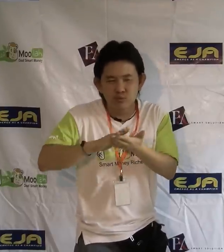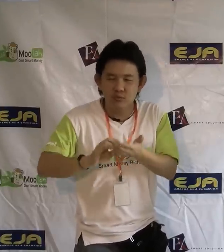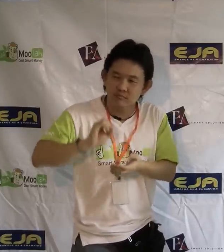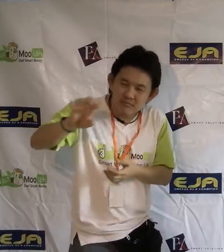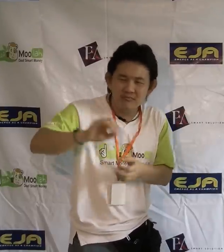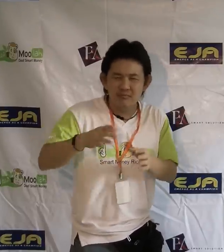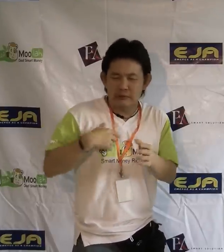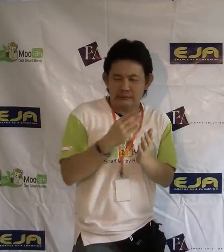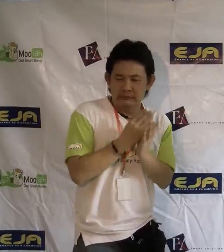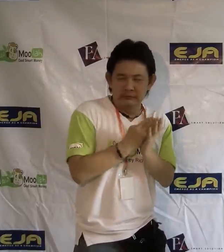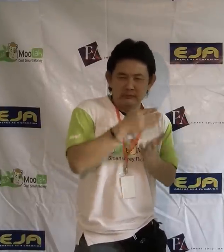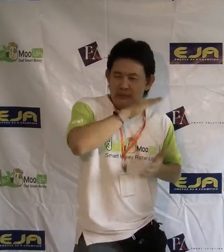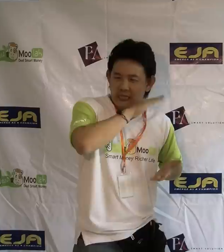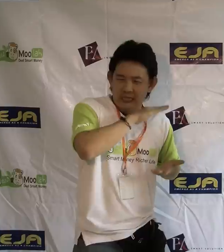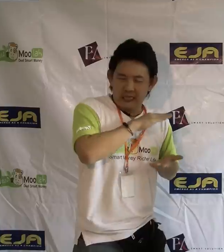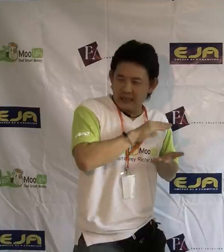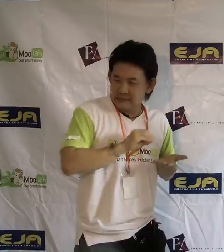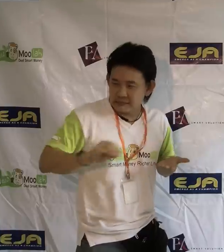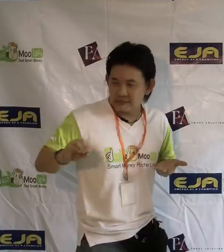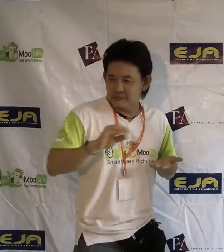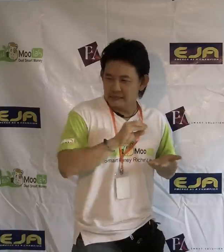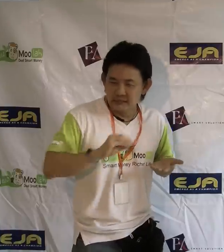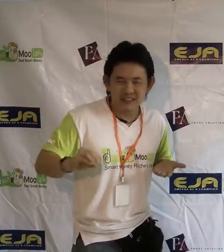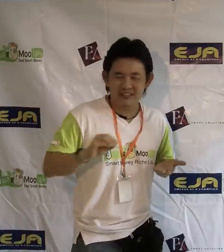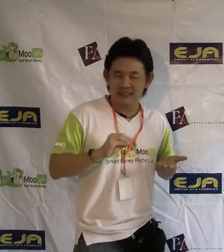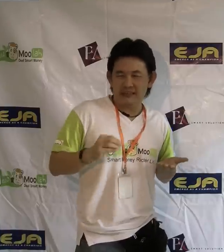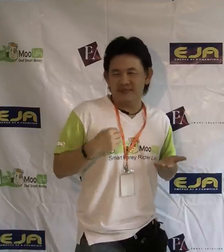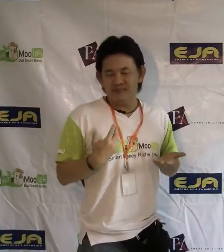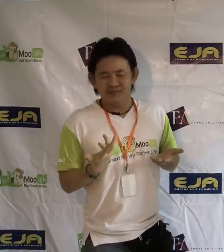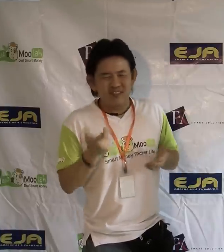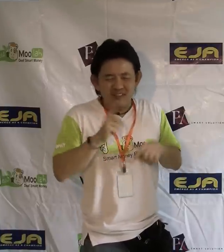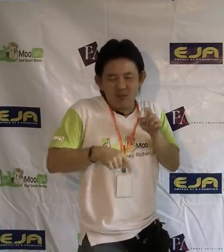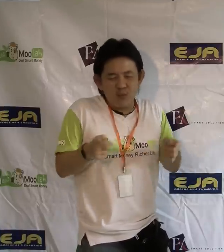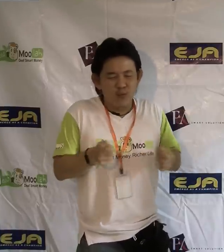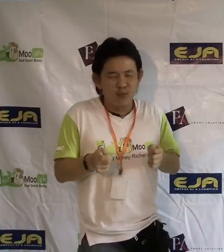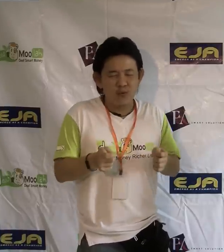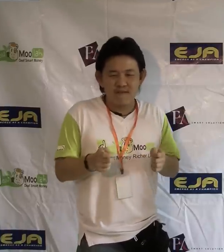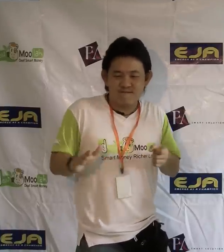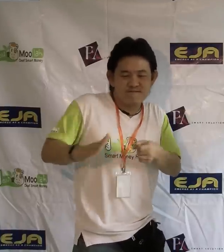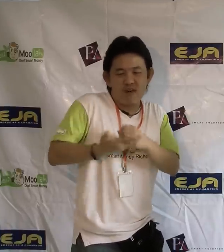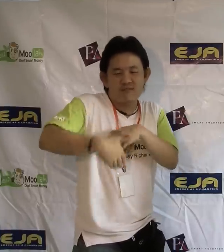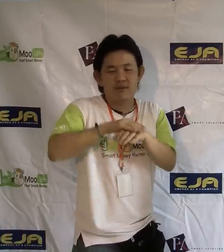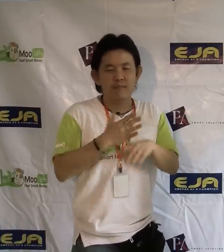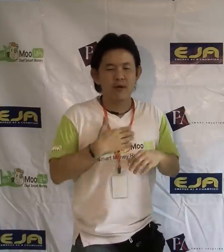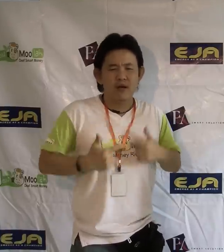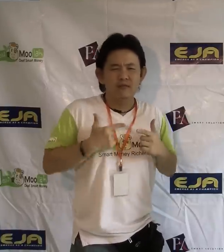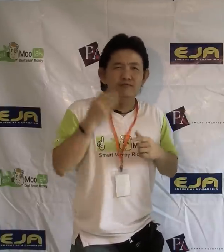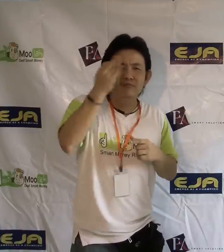I didn't know how to, you know, invest beforehand and I felt all of my savings just kept, you know, dwindling. I didn't know how to control my expenses.